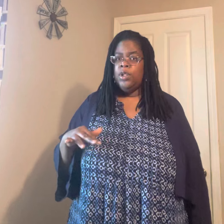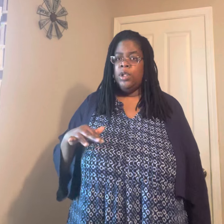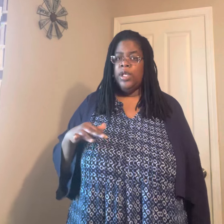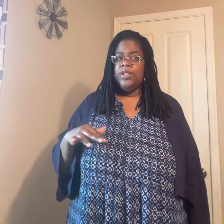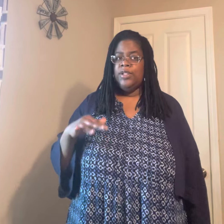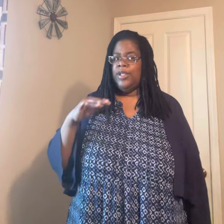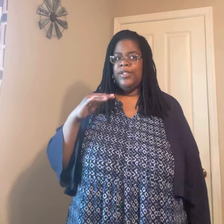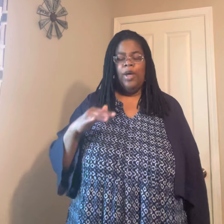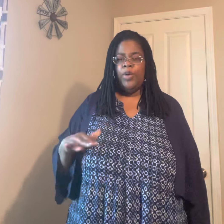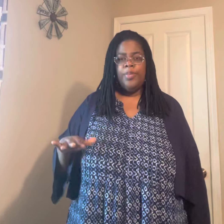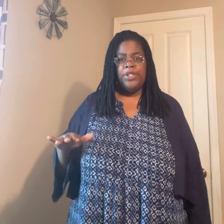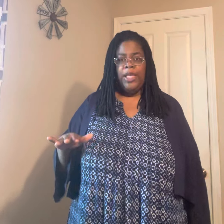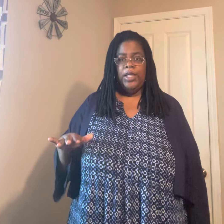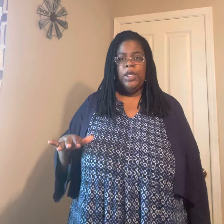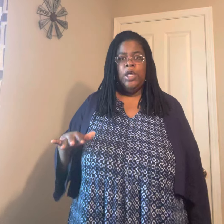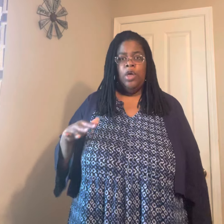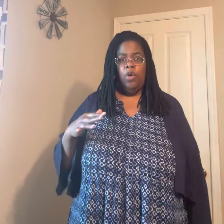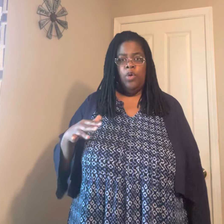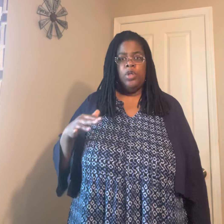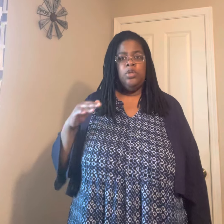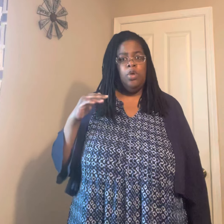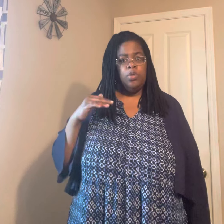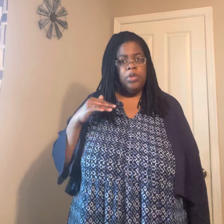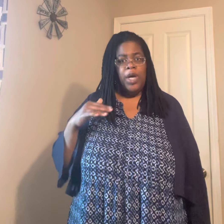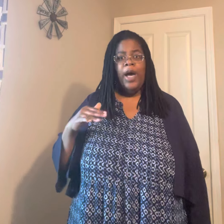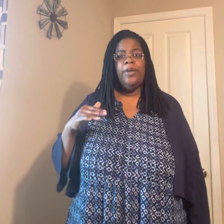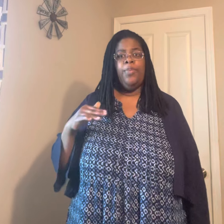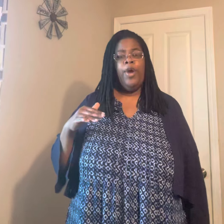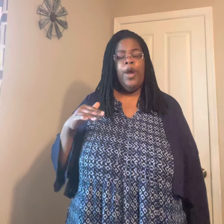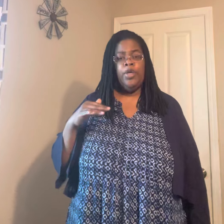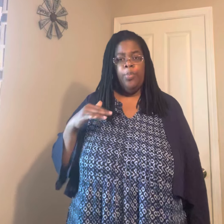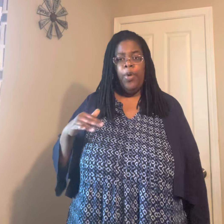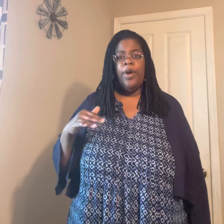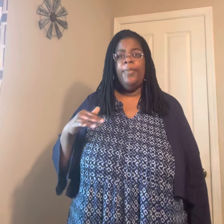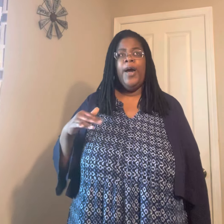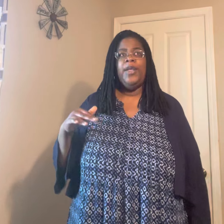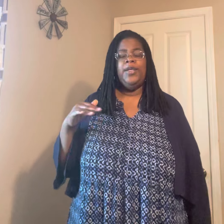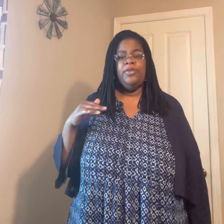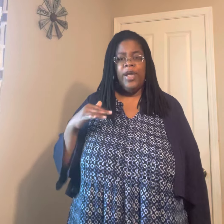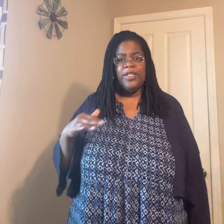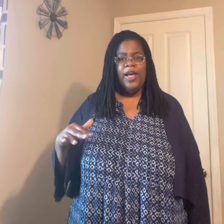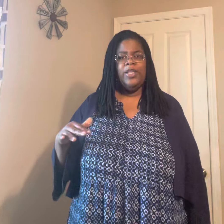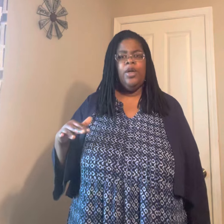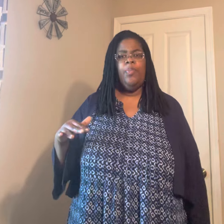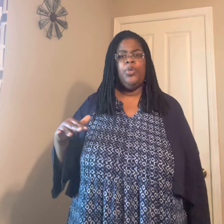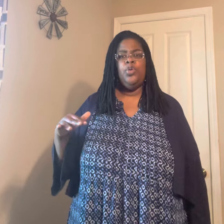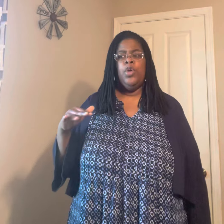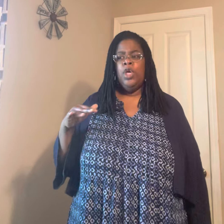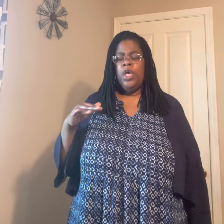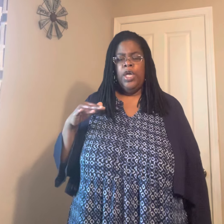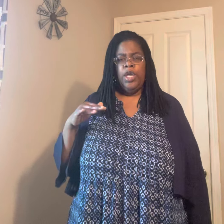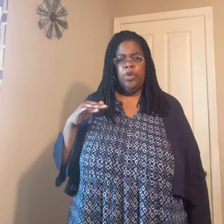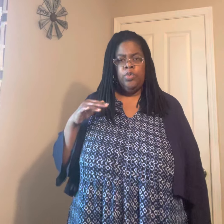that's not what I'm saying. Of course, you go to God and pray and you pray about it and you ask God to help you. And you